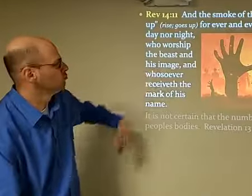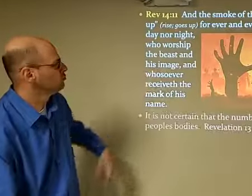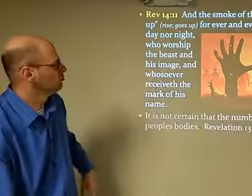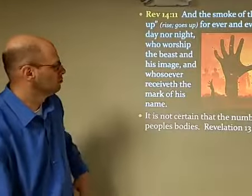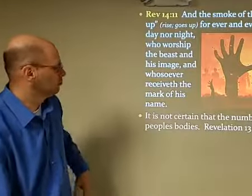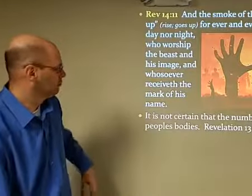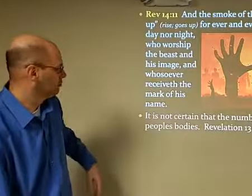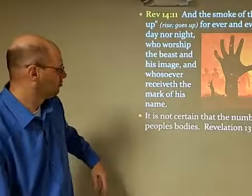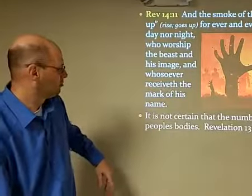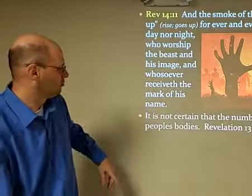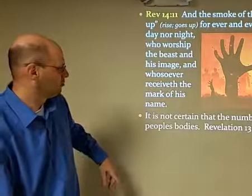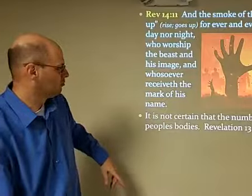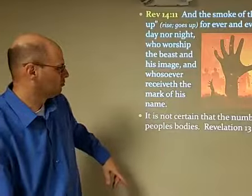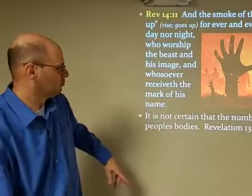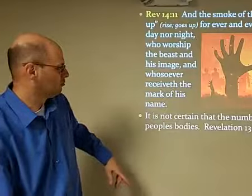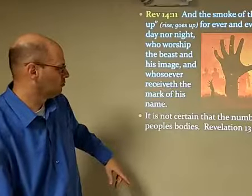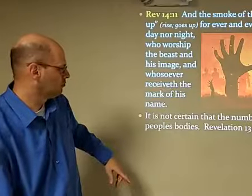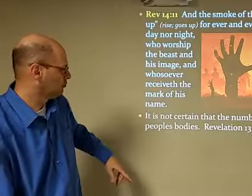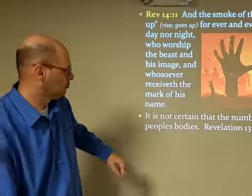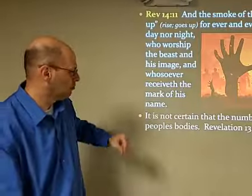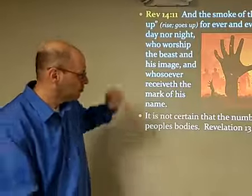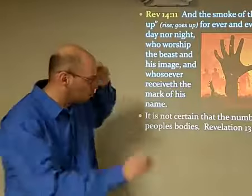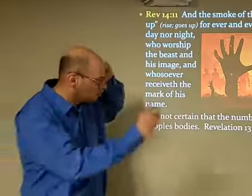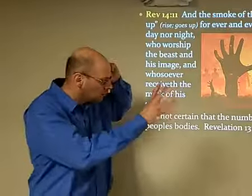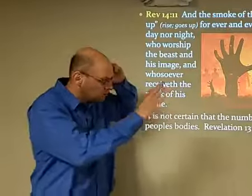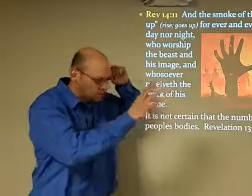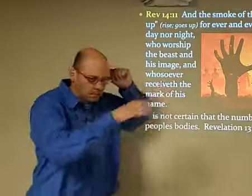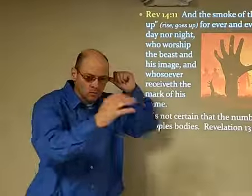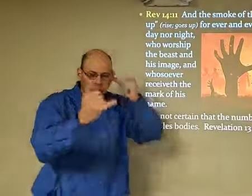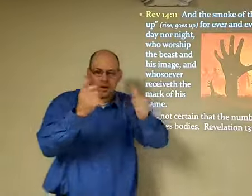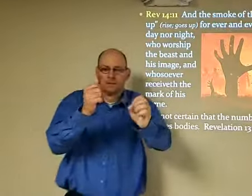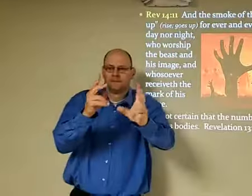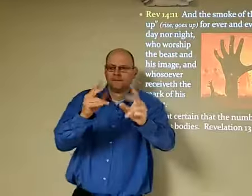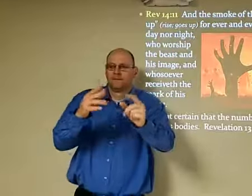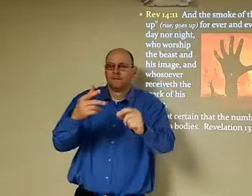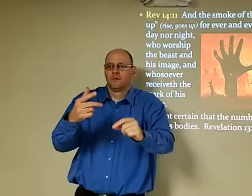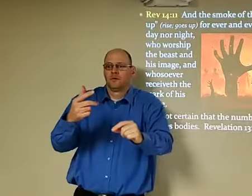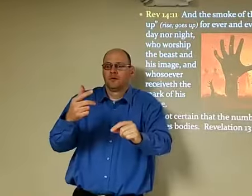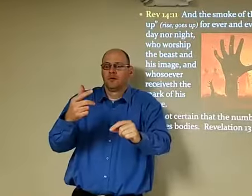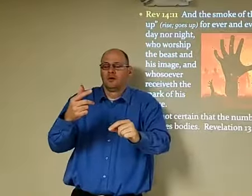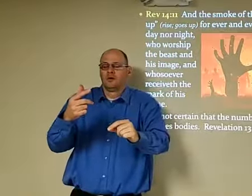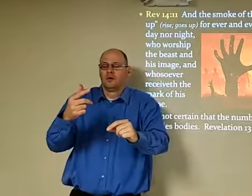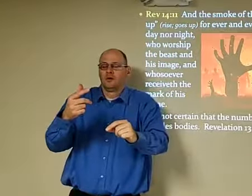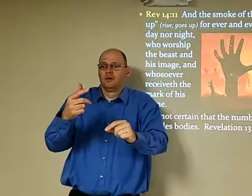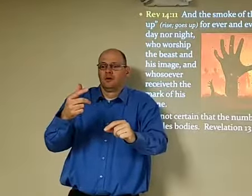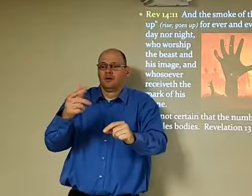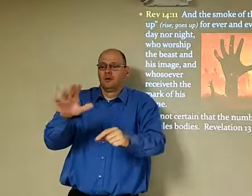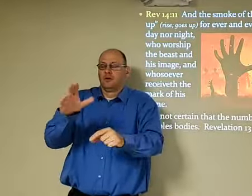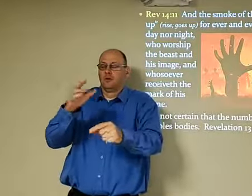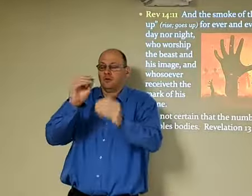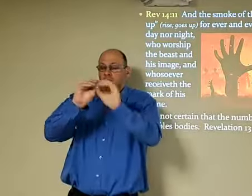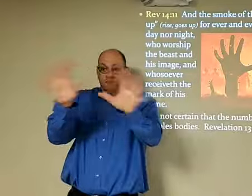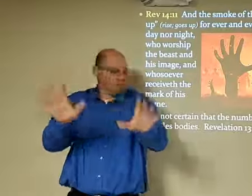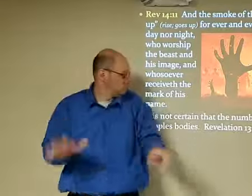we've already read this previously but as commentary let's briefly comment on this